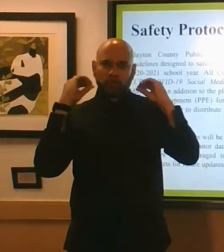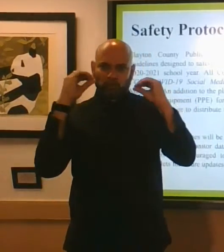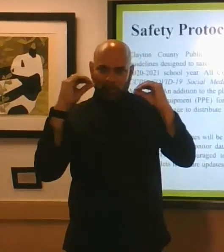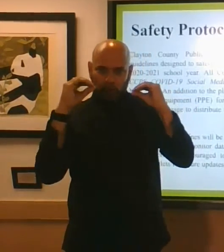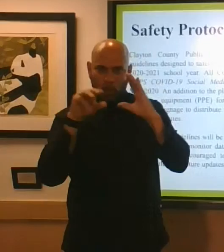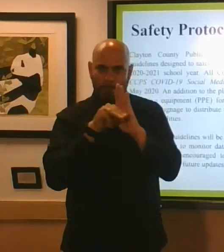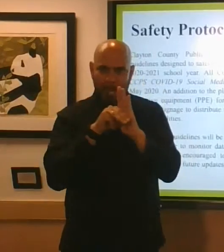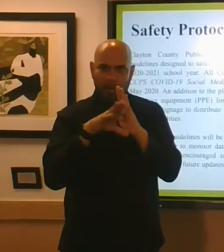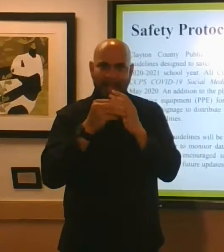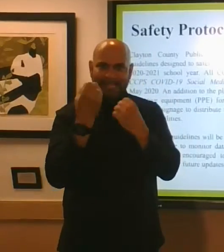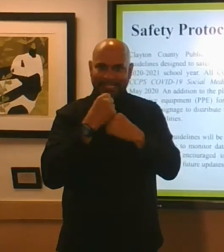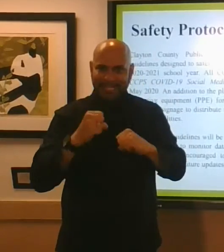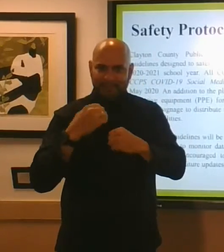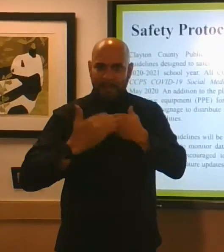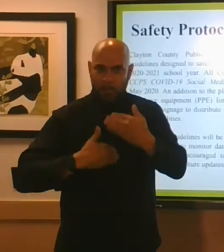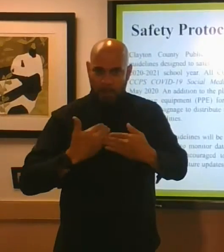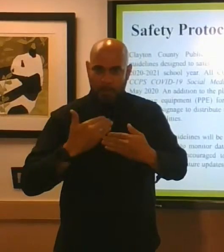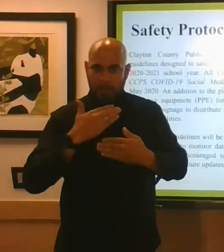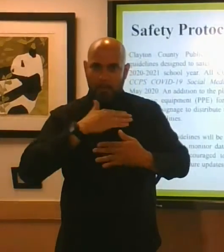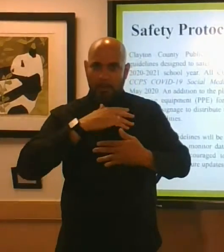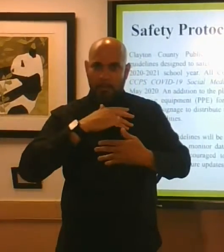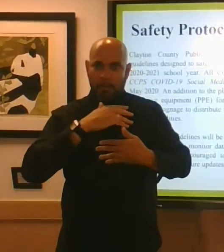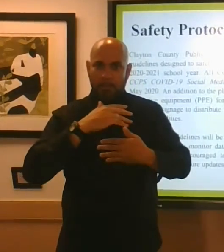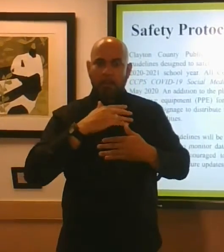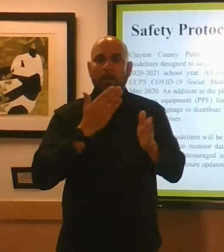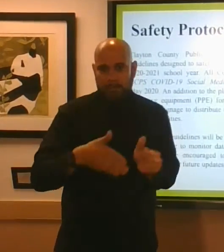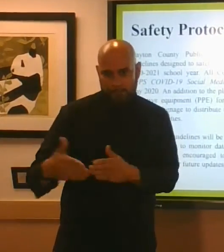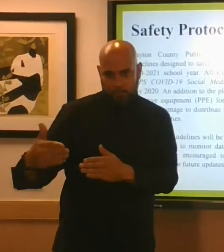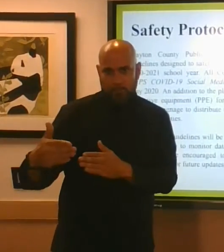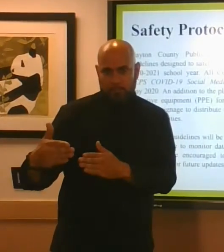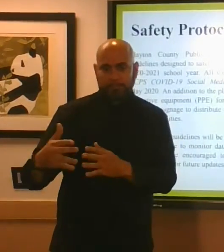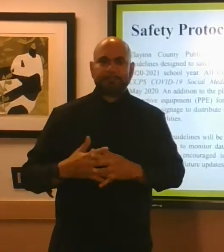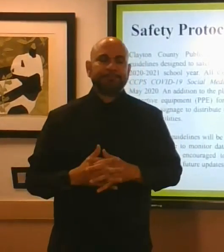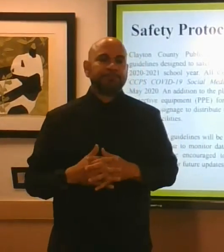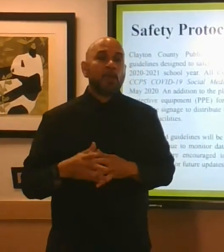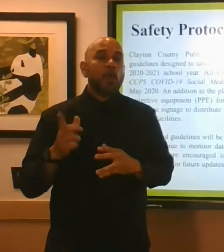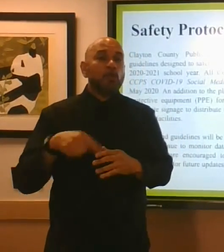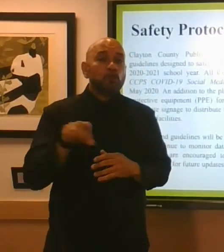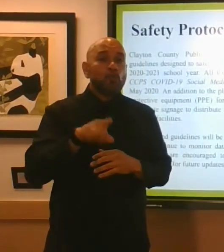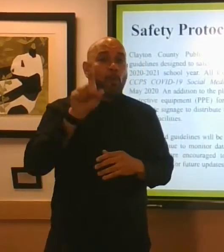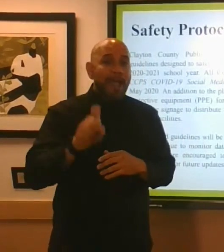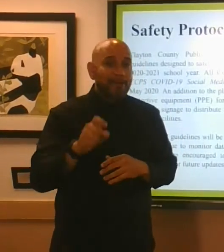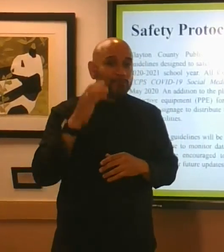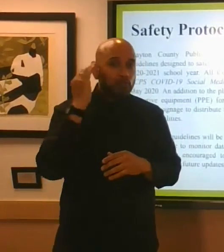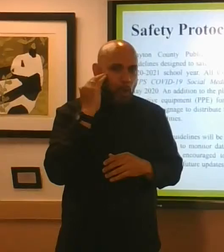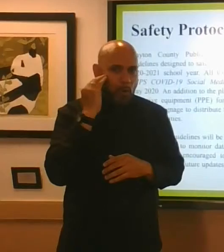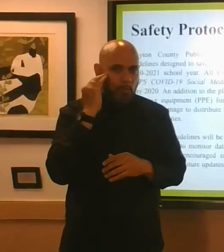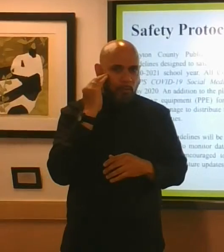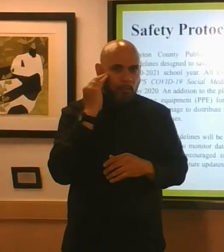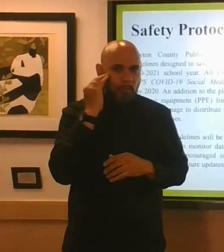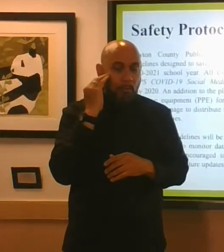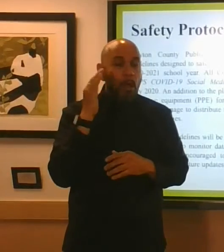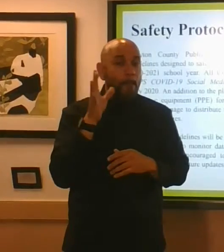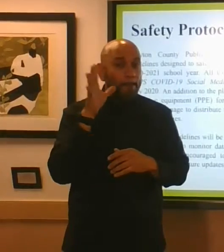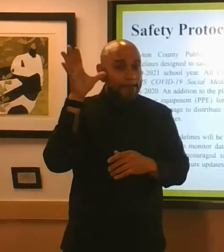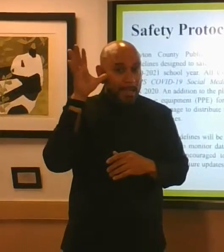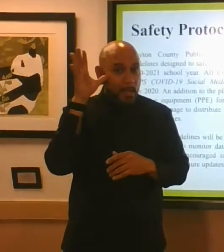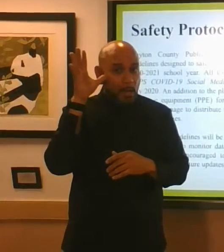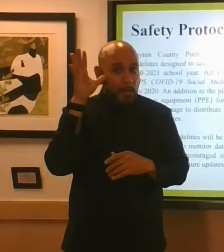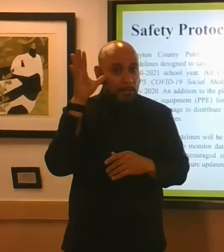safety protocols process and procedures you have to know parents and students that we have